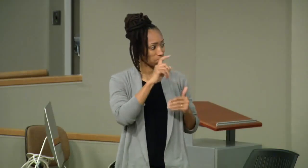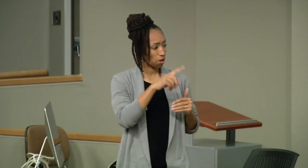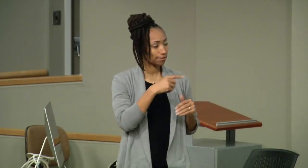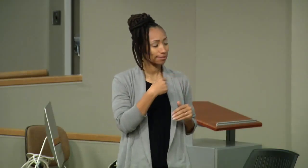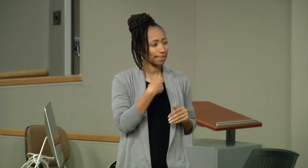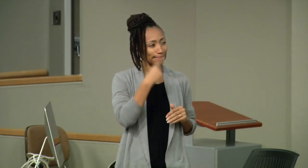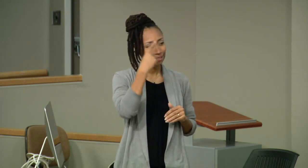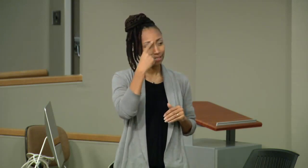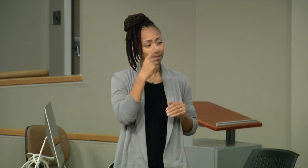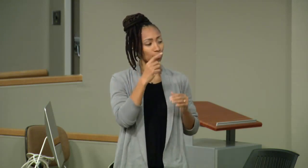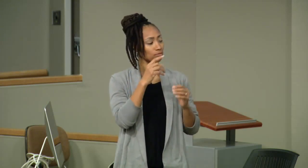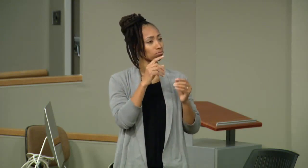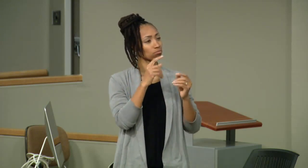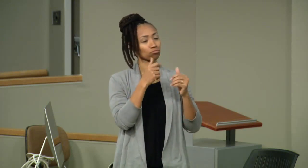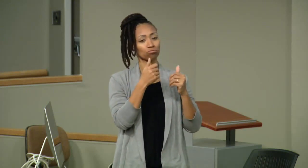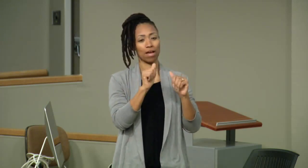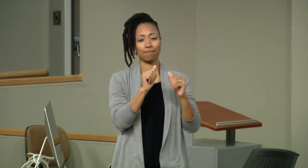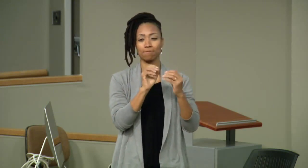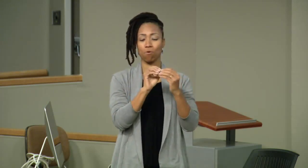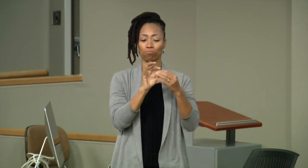Thank you. So, for our next question